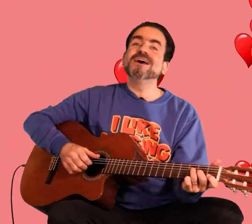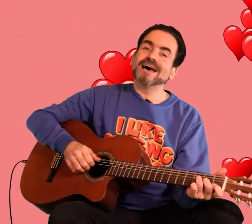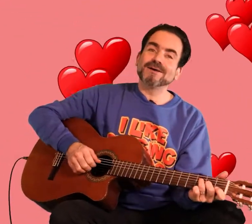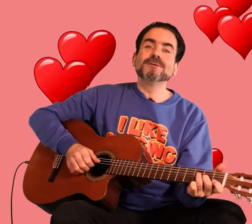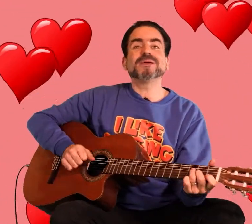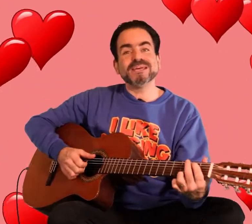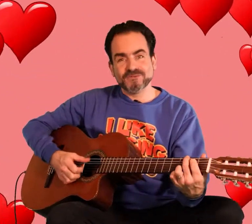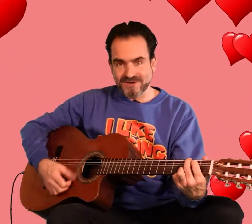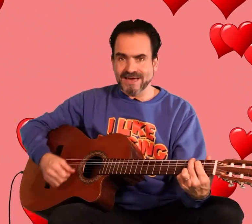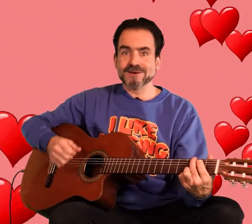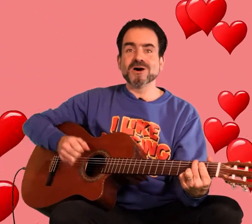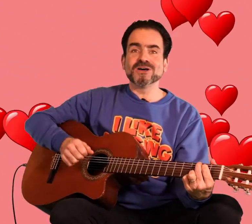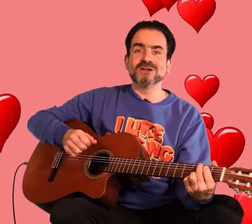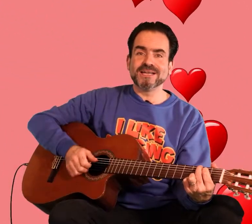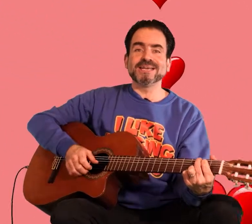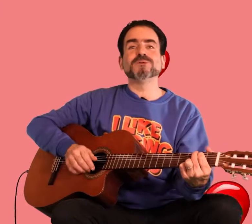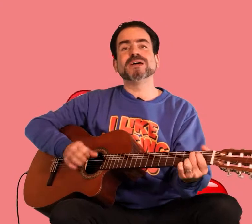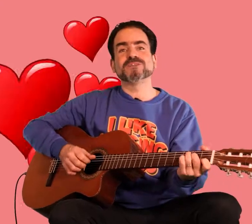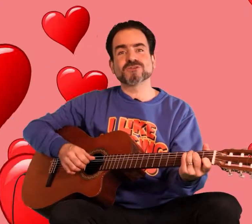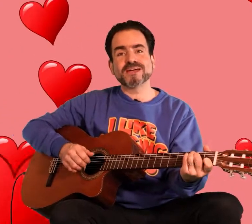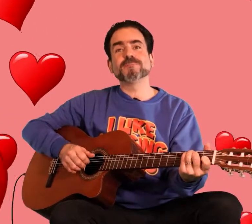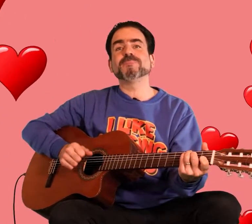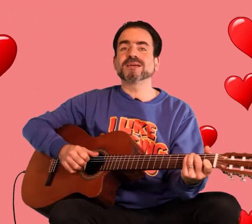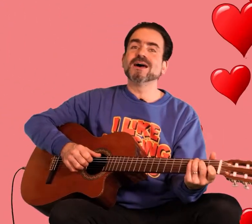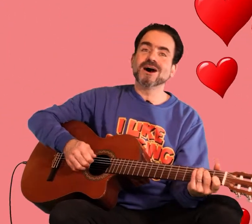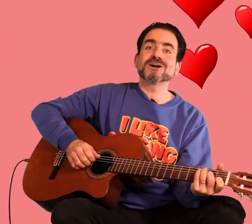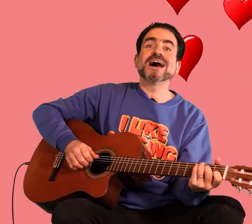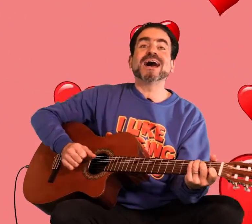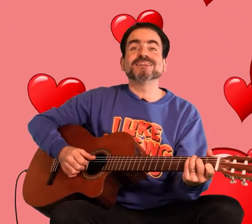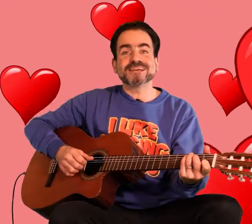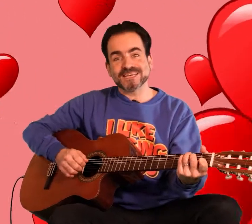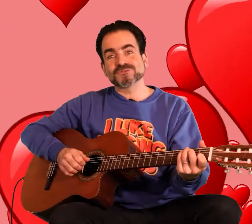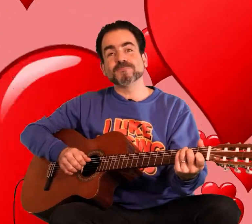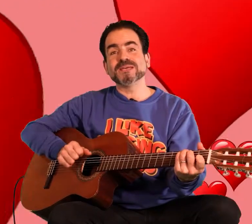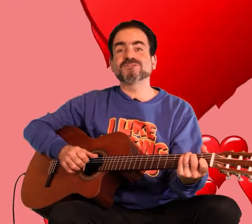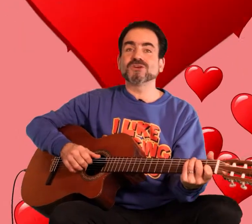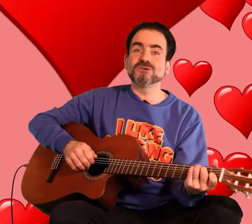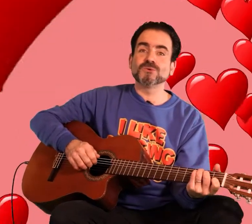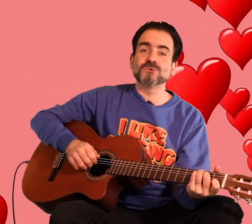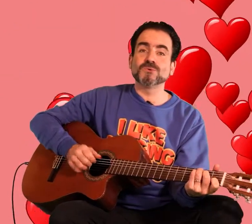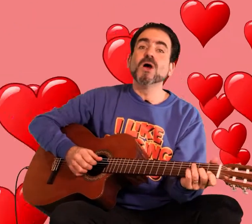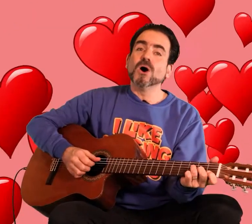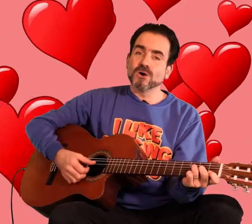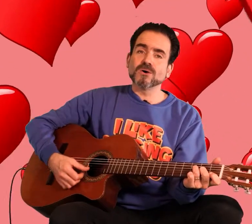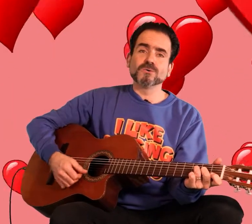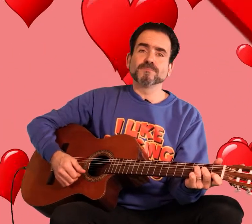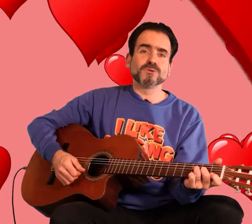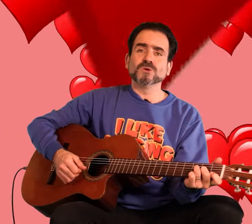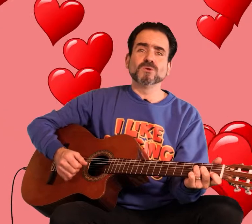happy family with a great big hug and a kiss from me to you hope you'll